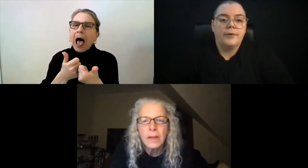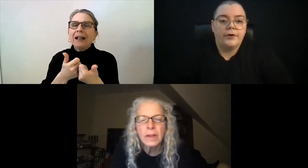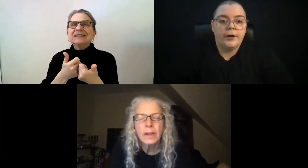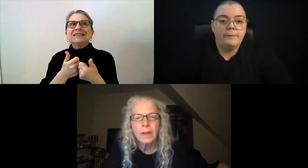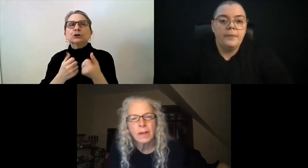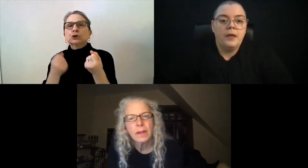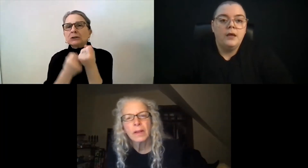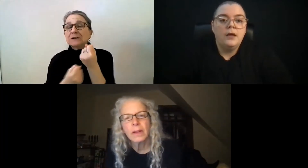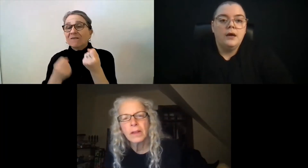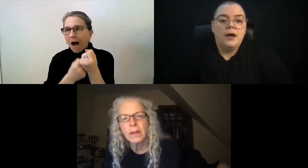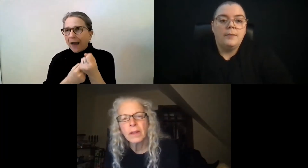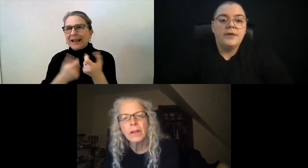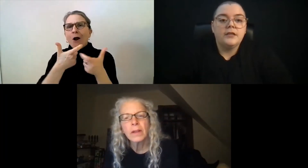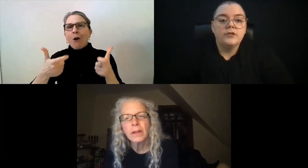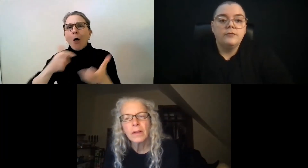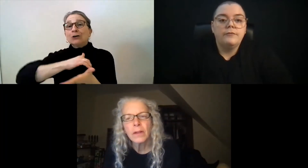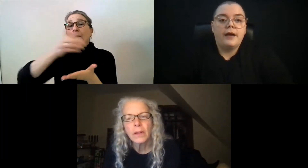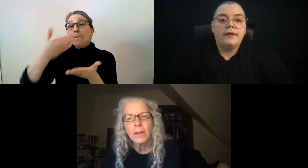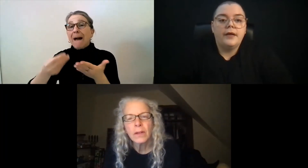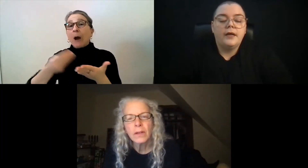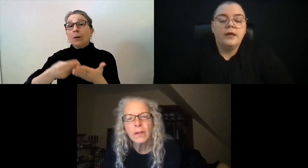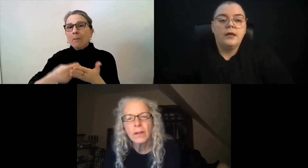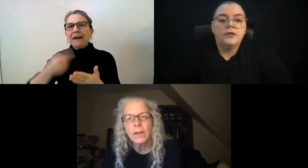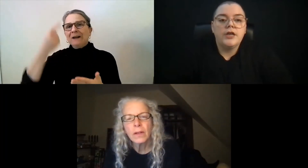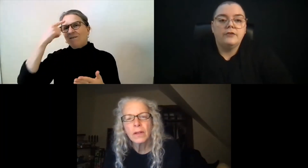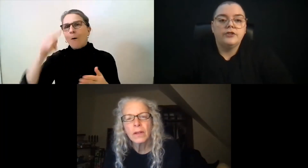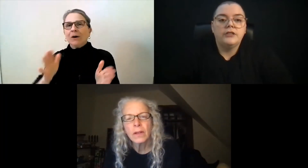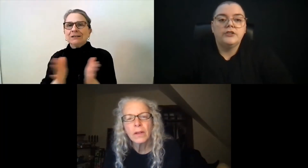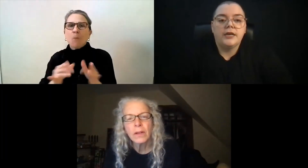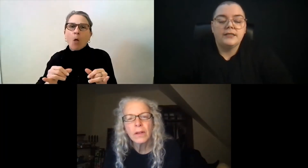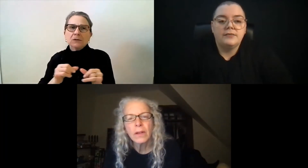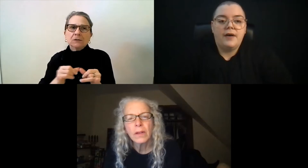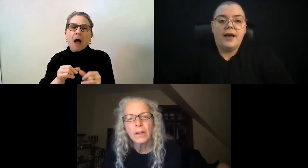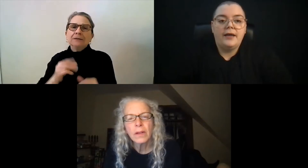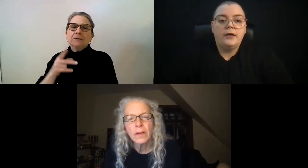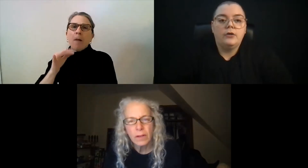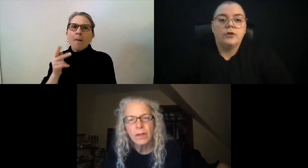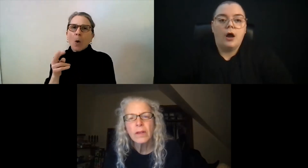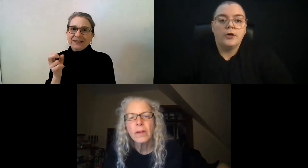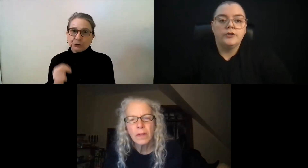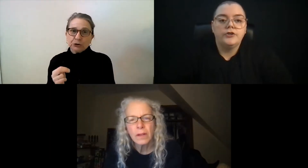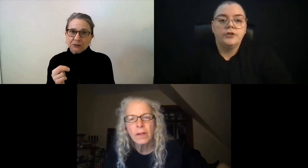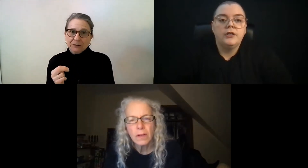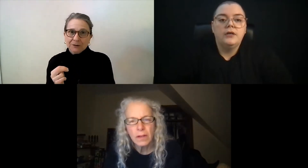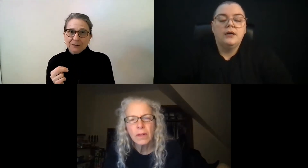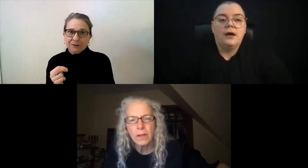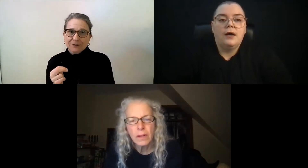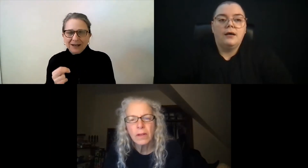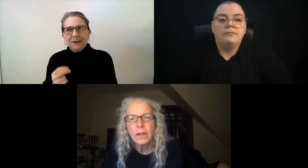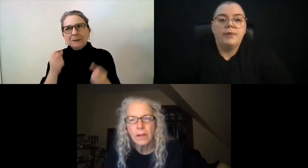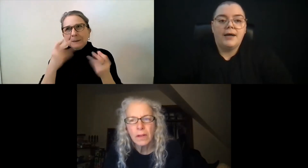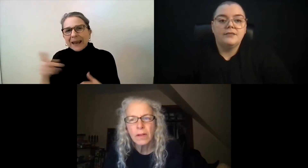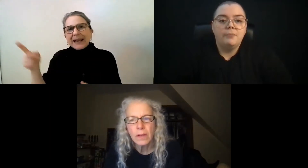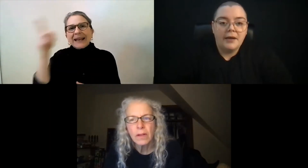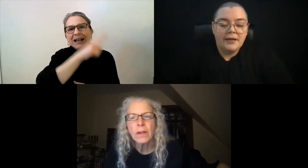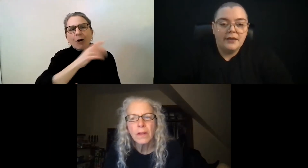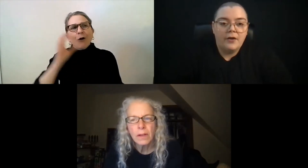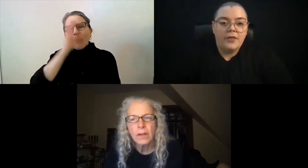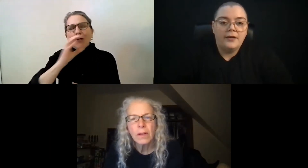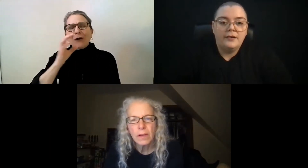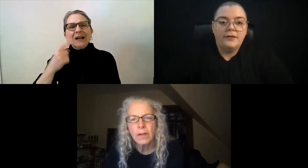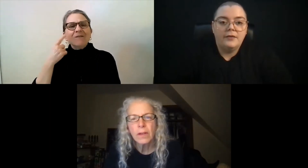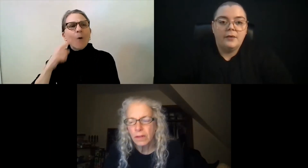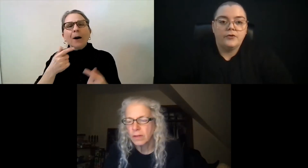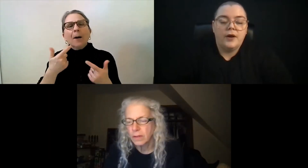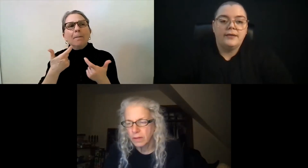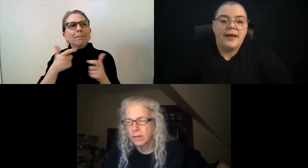familiar. It's also very challenging to justify large pots of money, you